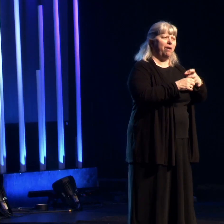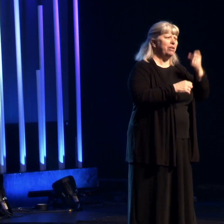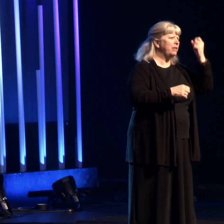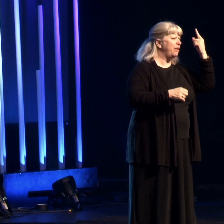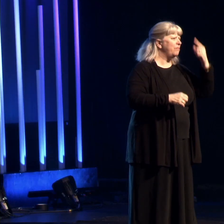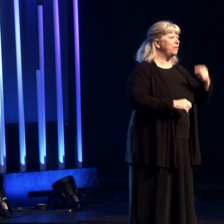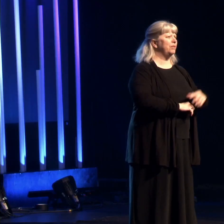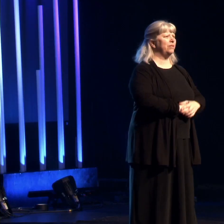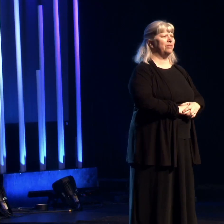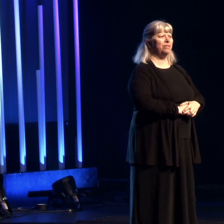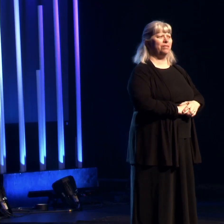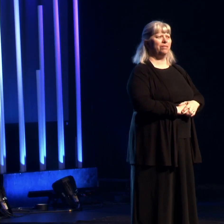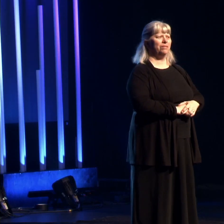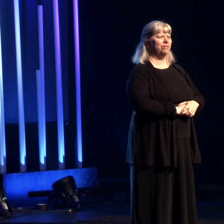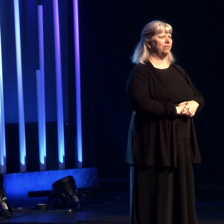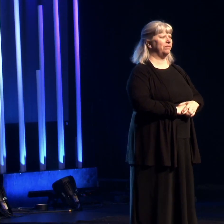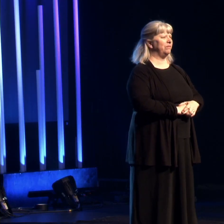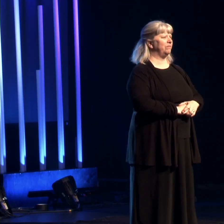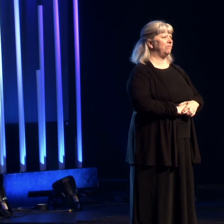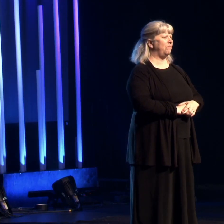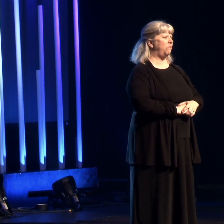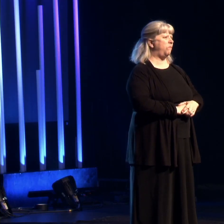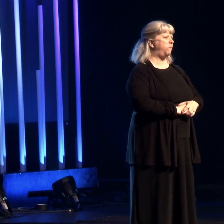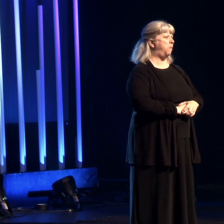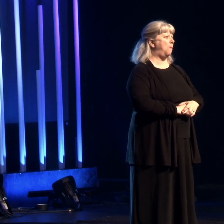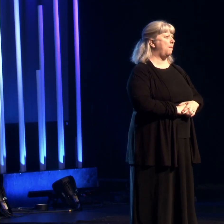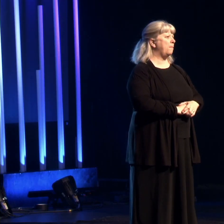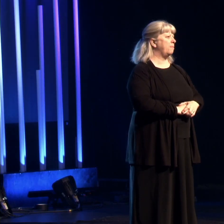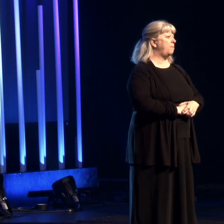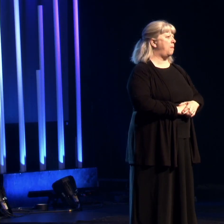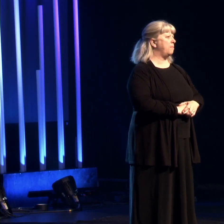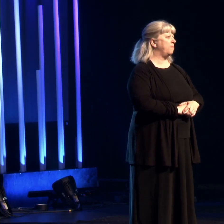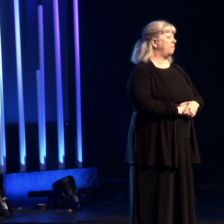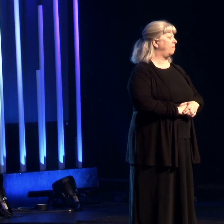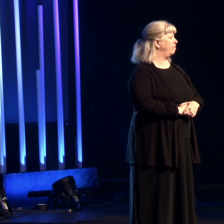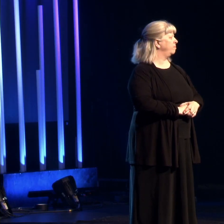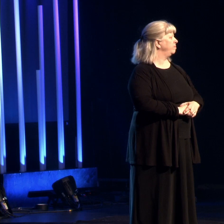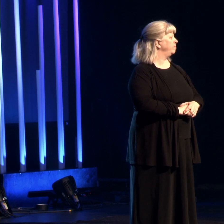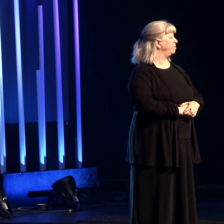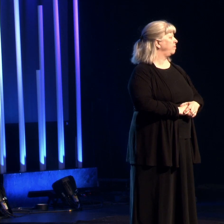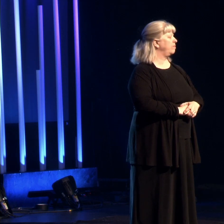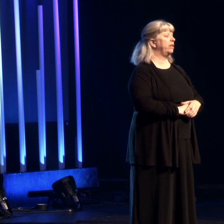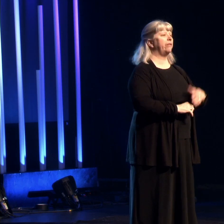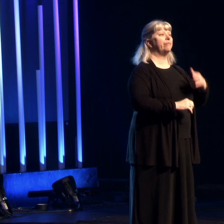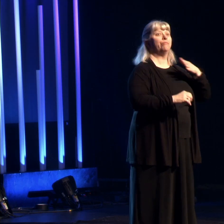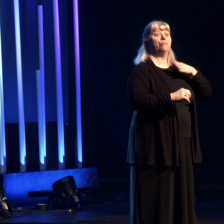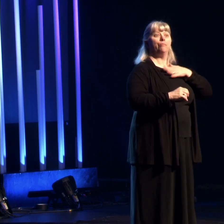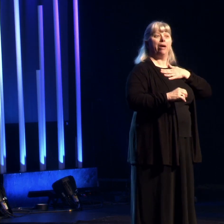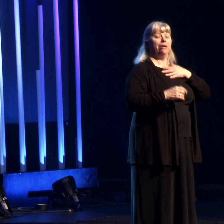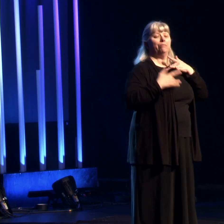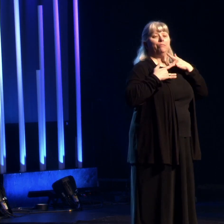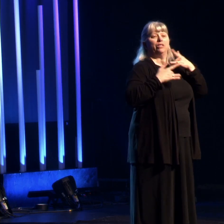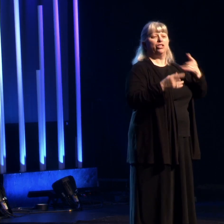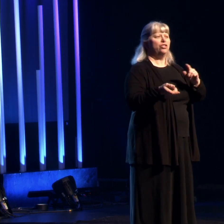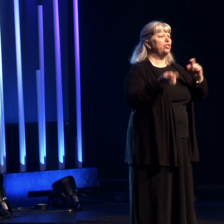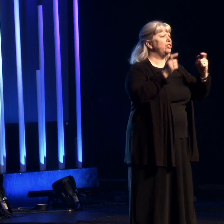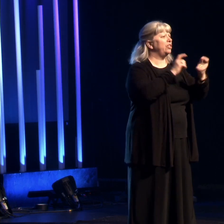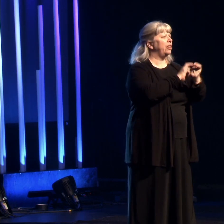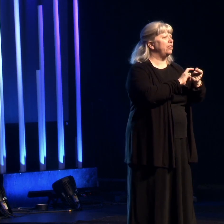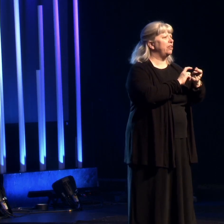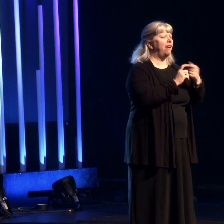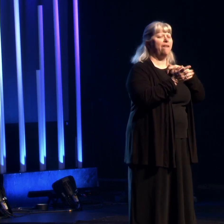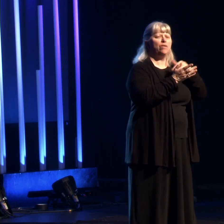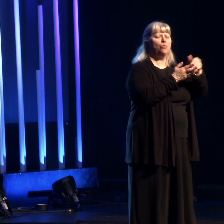hand. All righty, so let's do this. All righty. So, with my penchant for change, I've